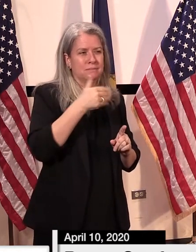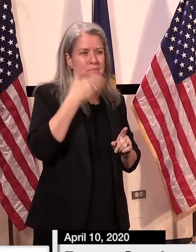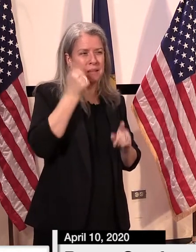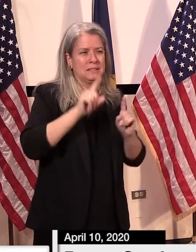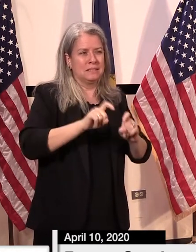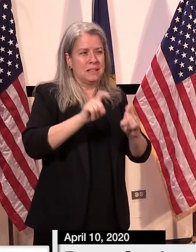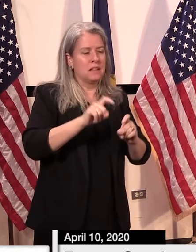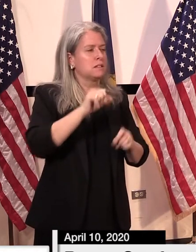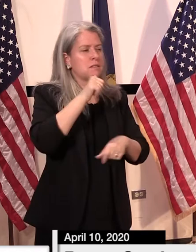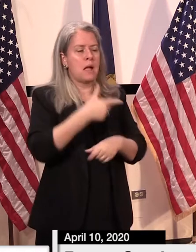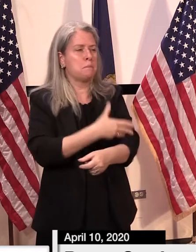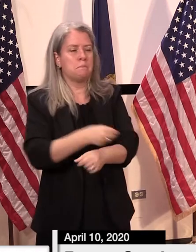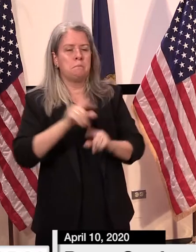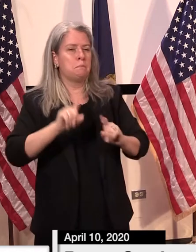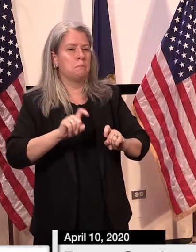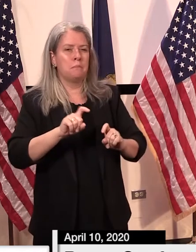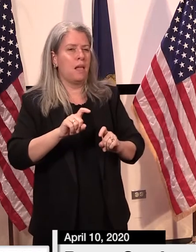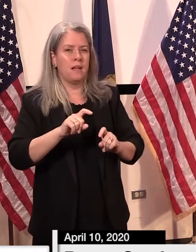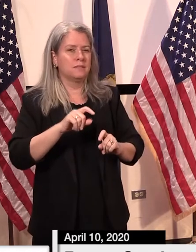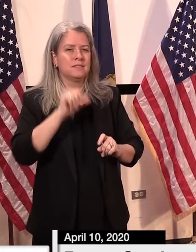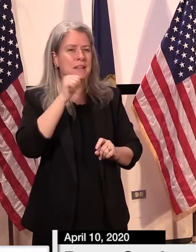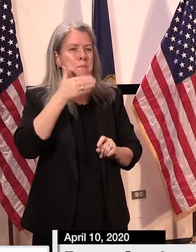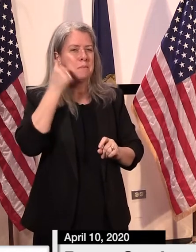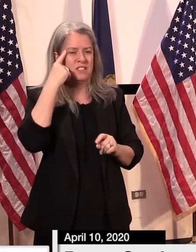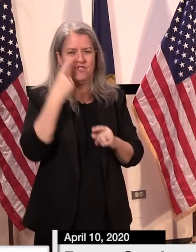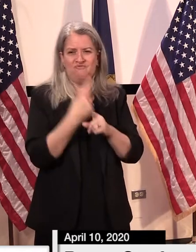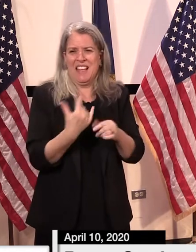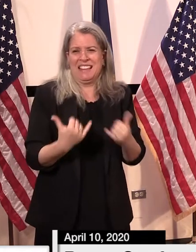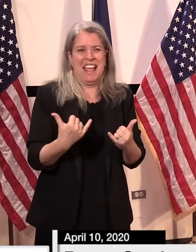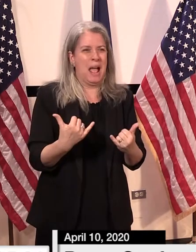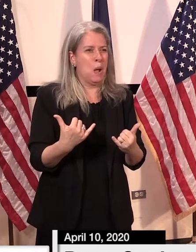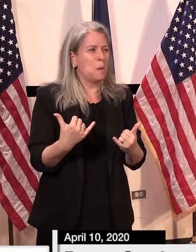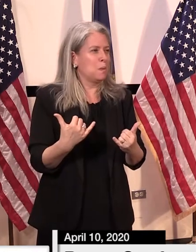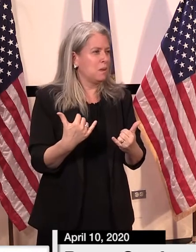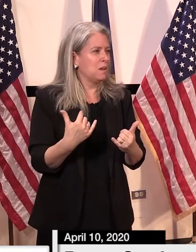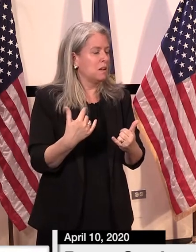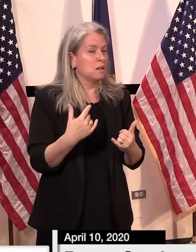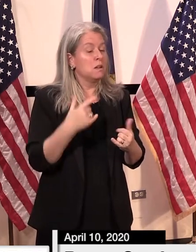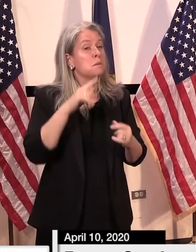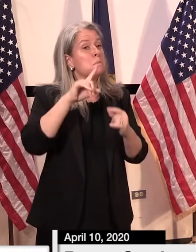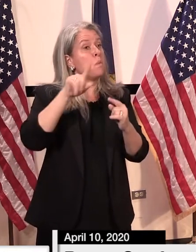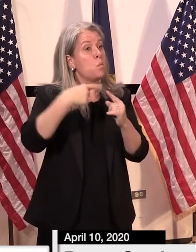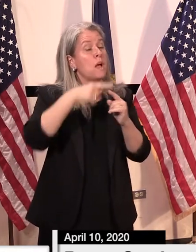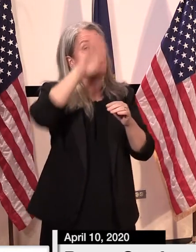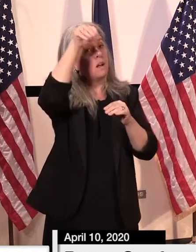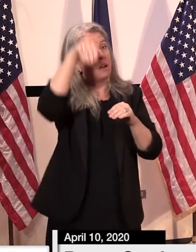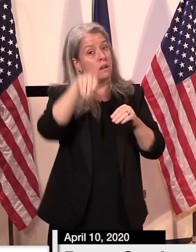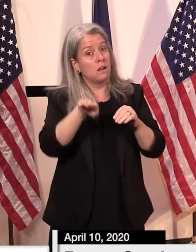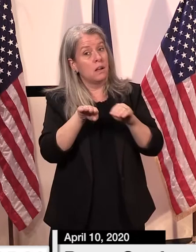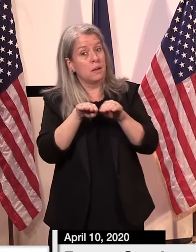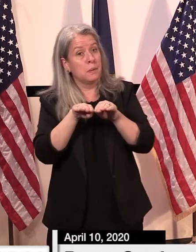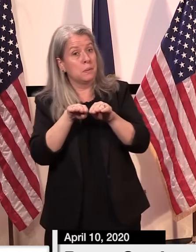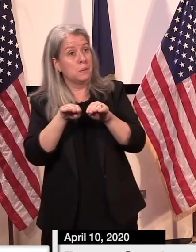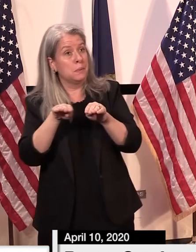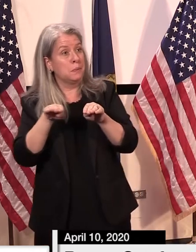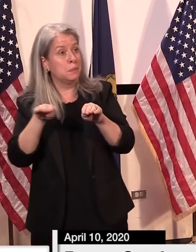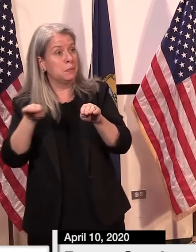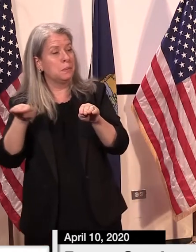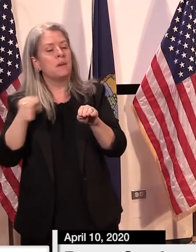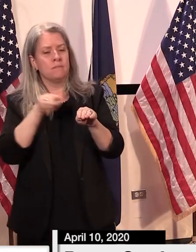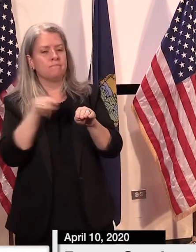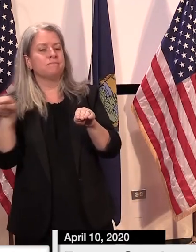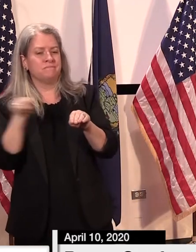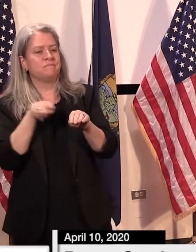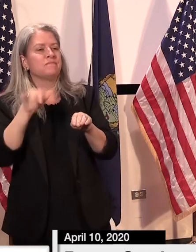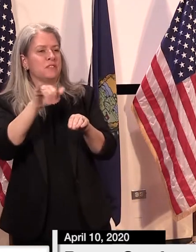using currently but in that period where things have as they're called decelerated and there's less